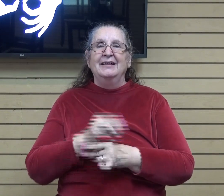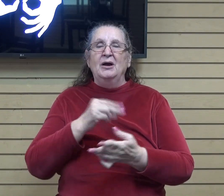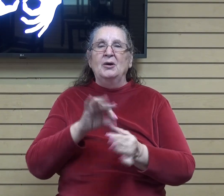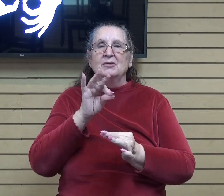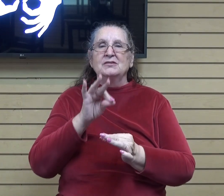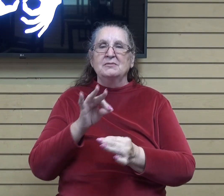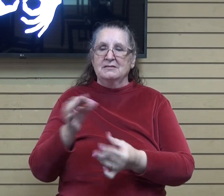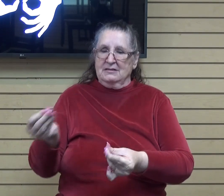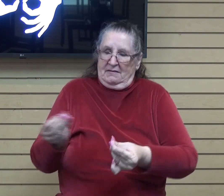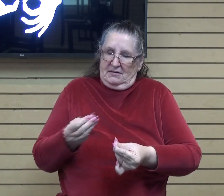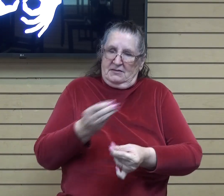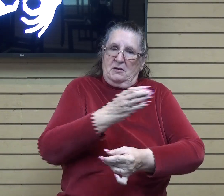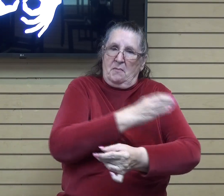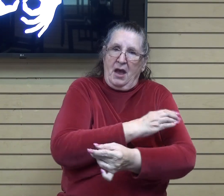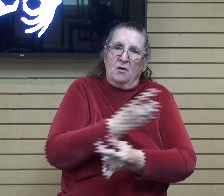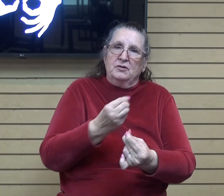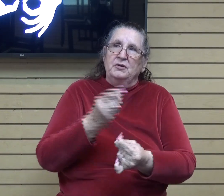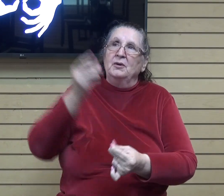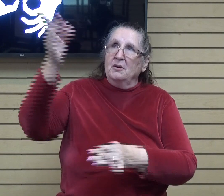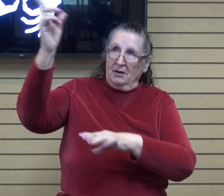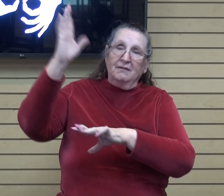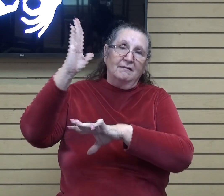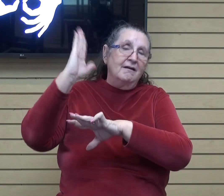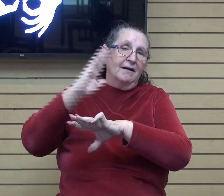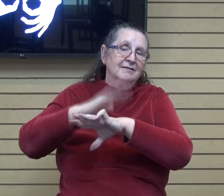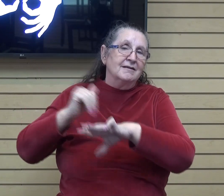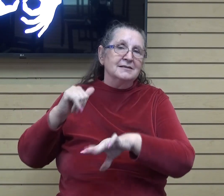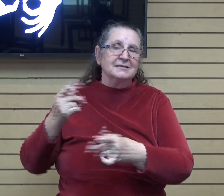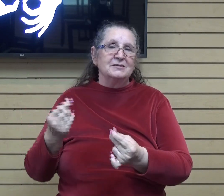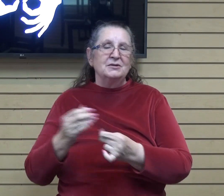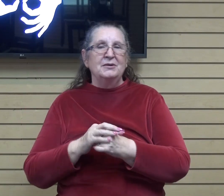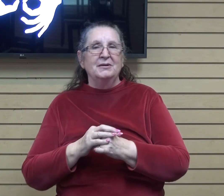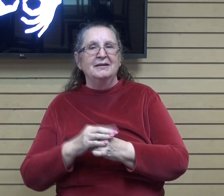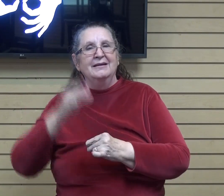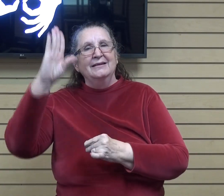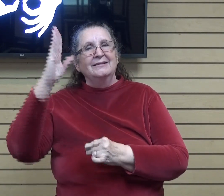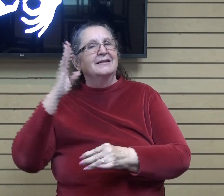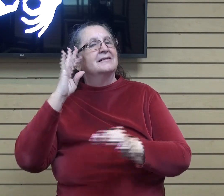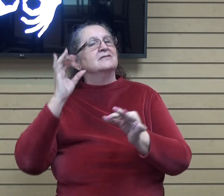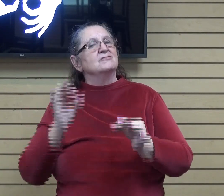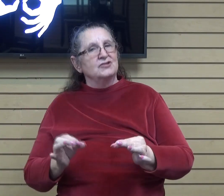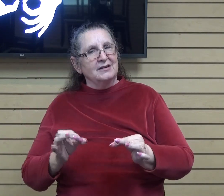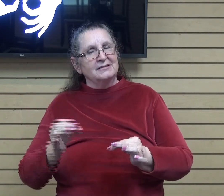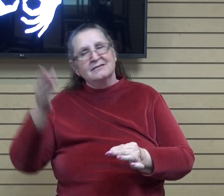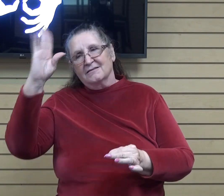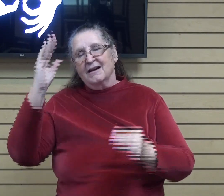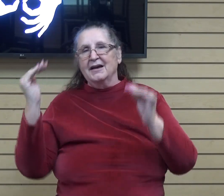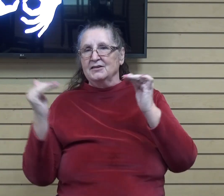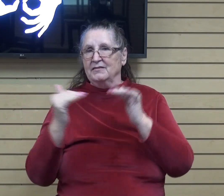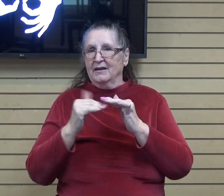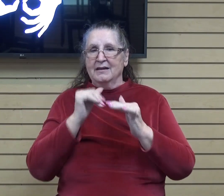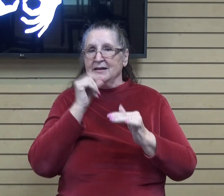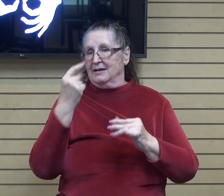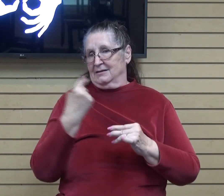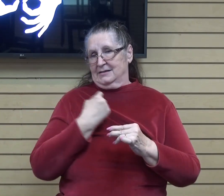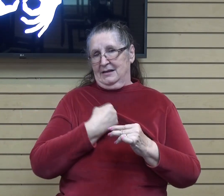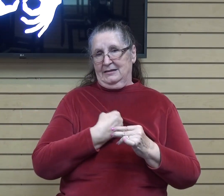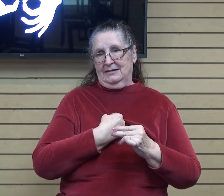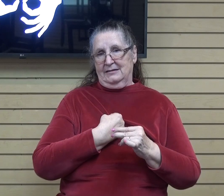empowers us to do what he's called us to do. God is just. God is fair. He wouldn't tell us, do these